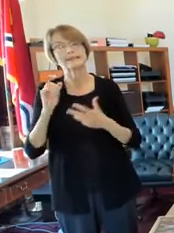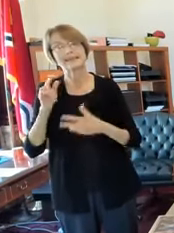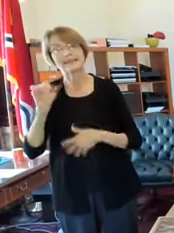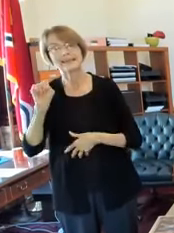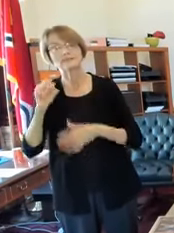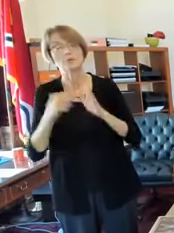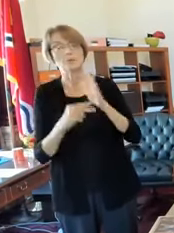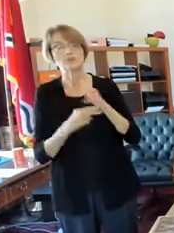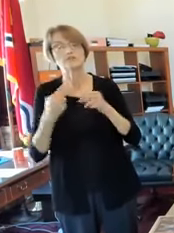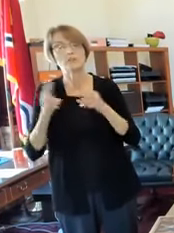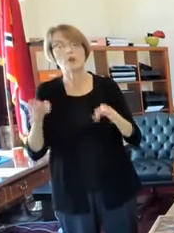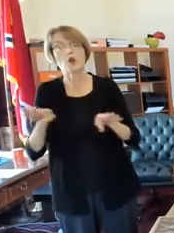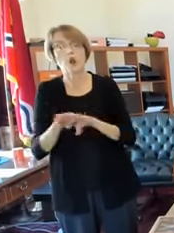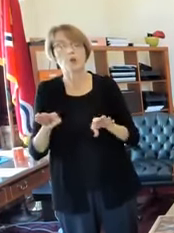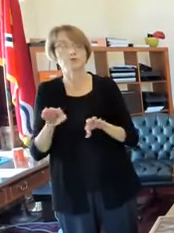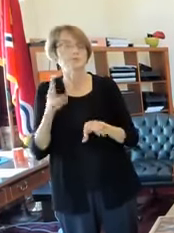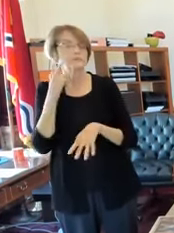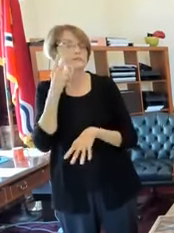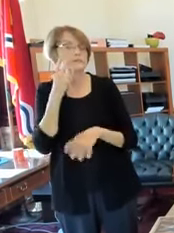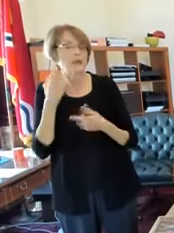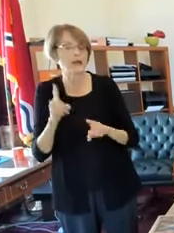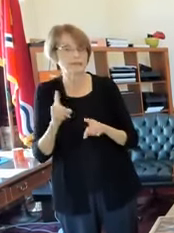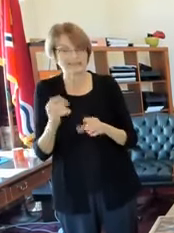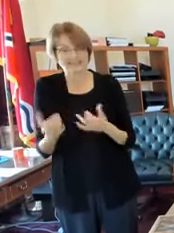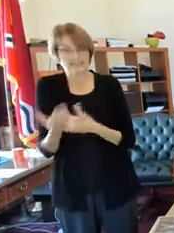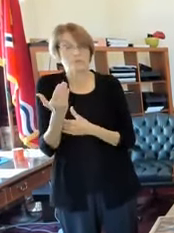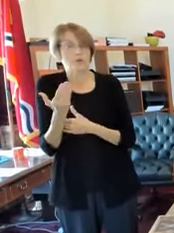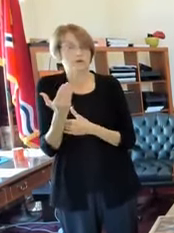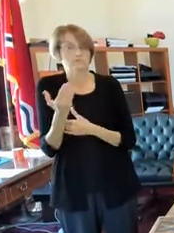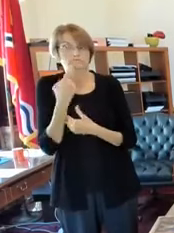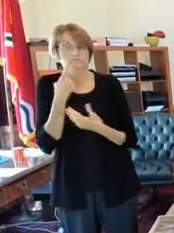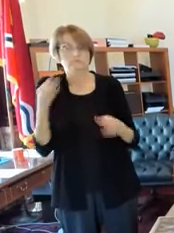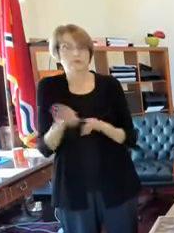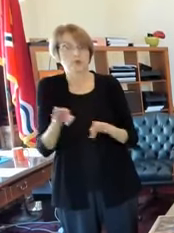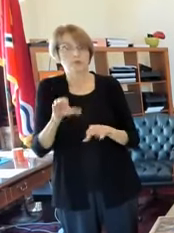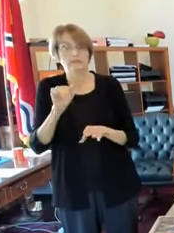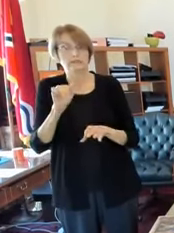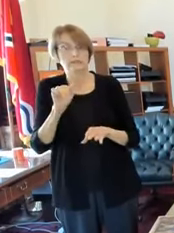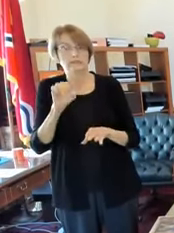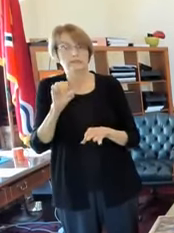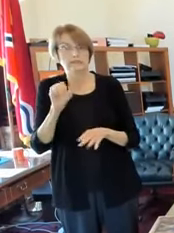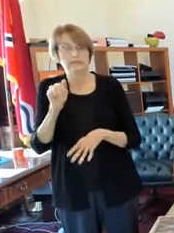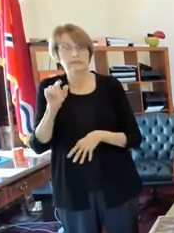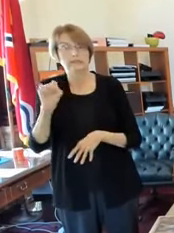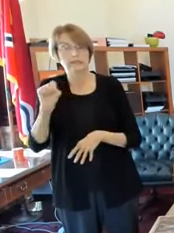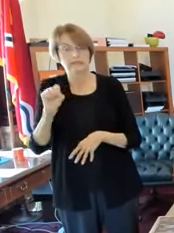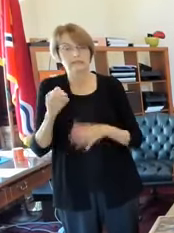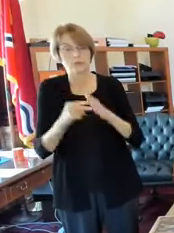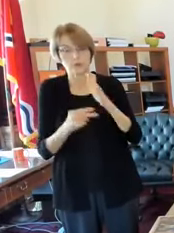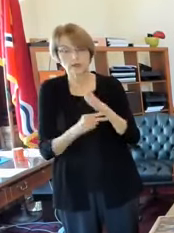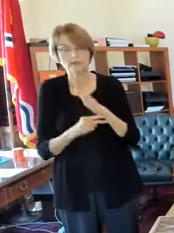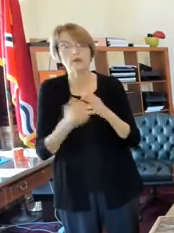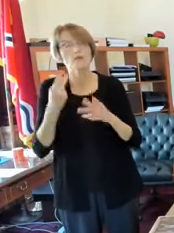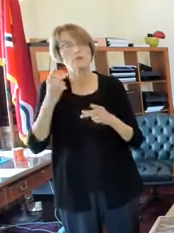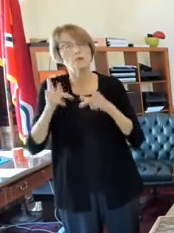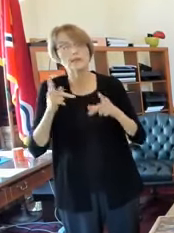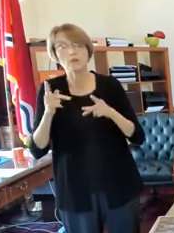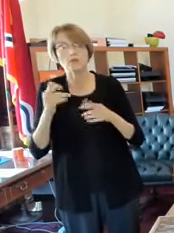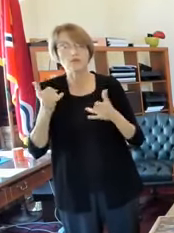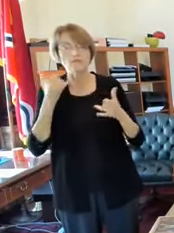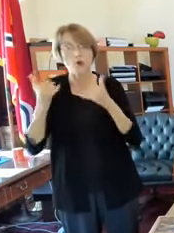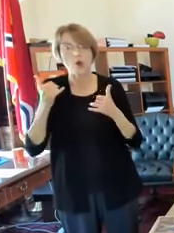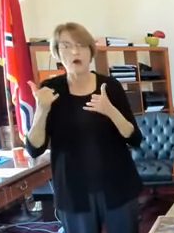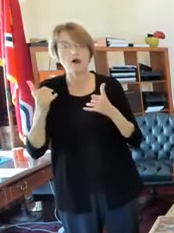Eads Bridge. We'll see how that goes. We just closed it this morning. And we've already had a few calls from people